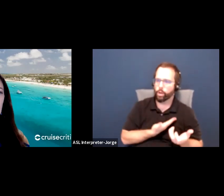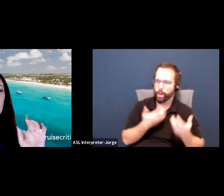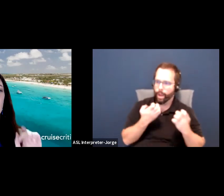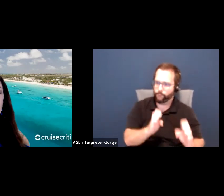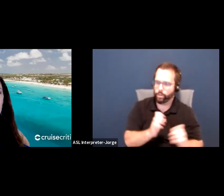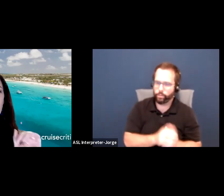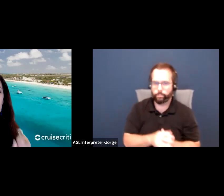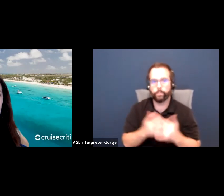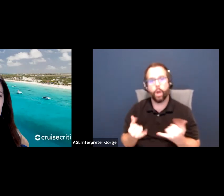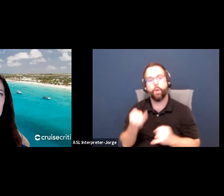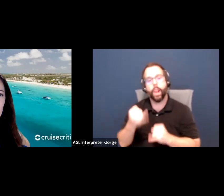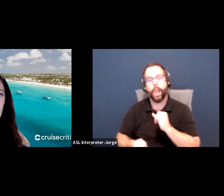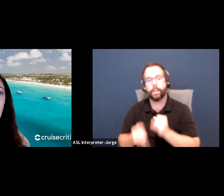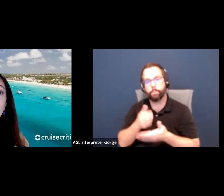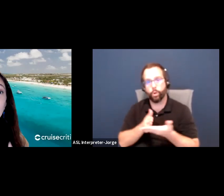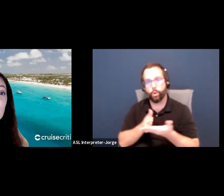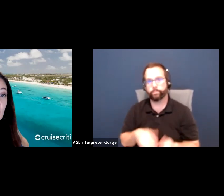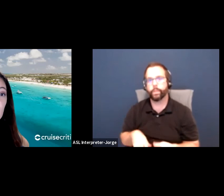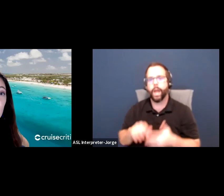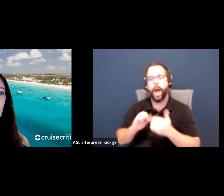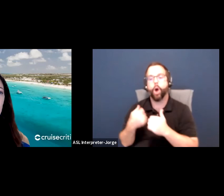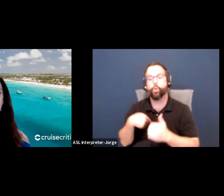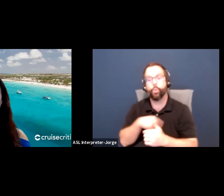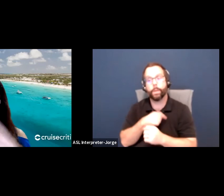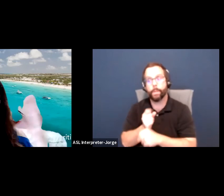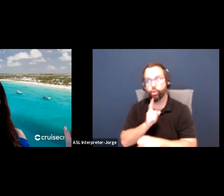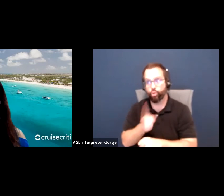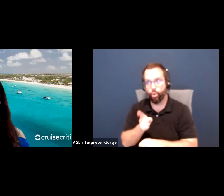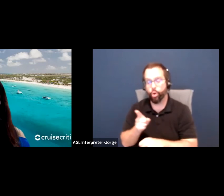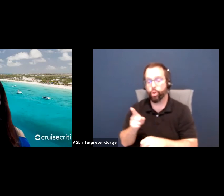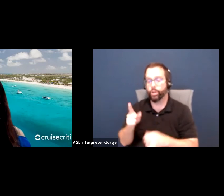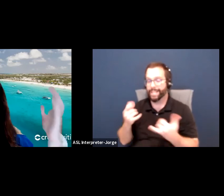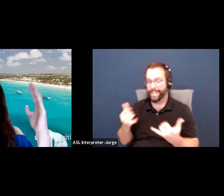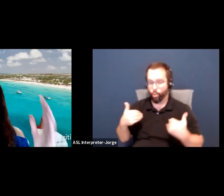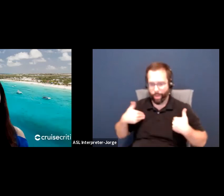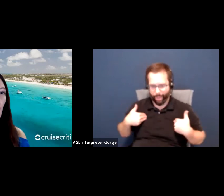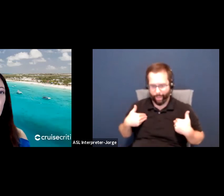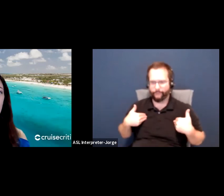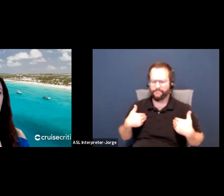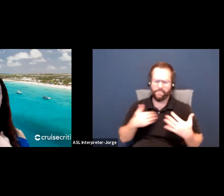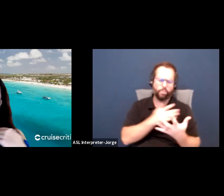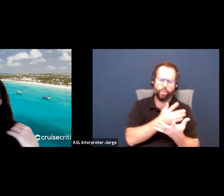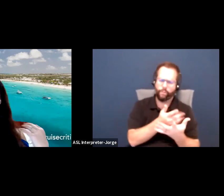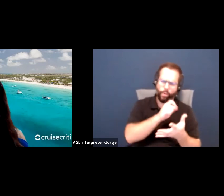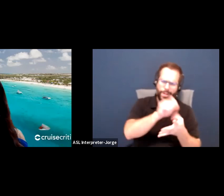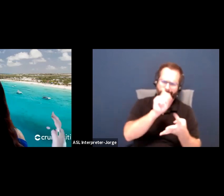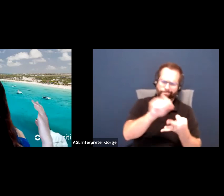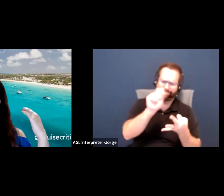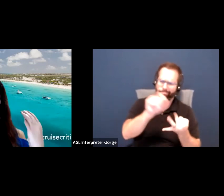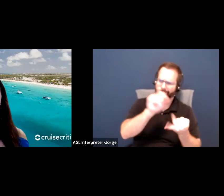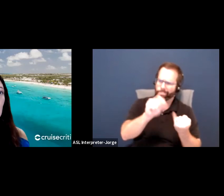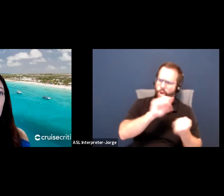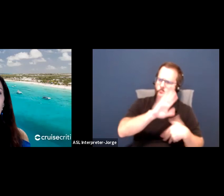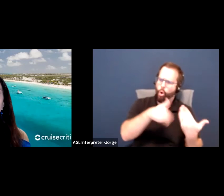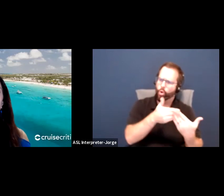is the dust prevention plan. How do we make sure that now we've gone through all the stages of strategic planning?